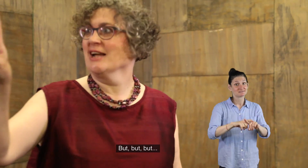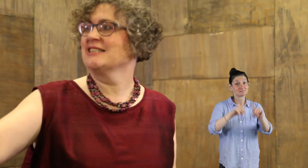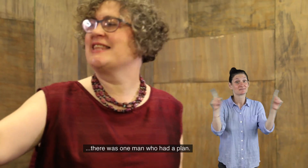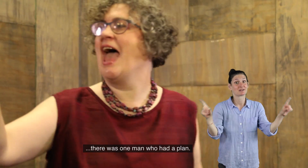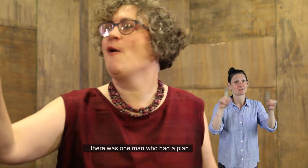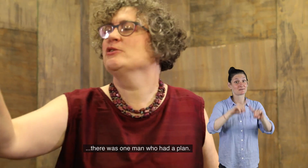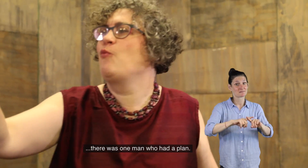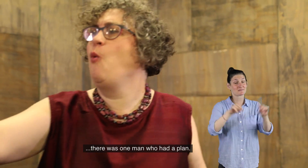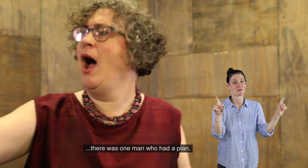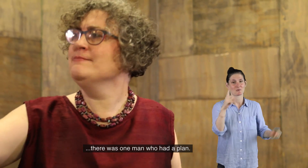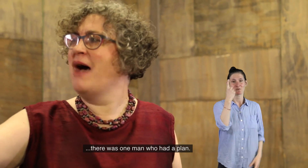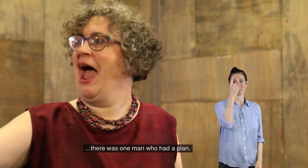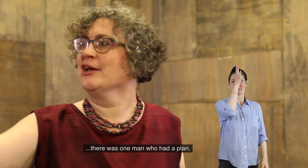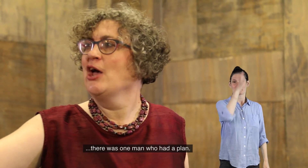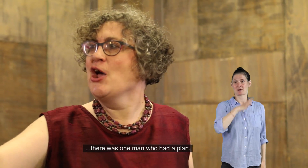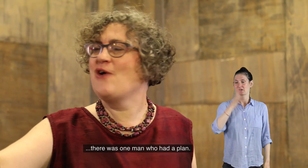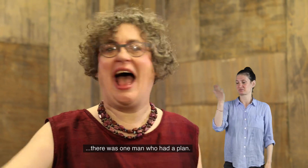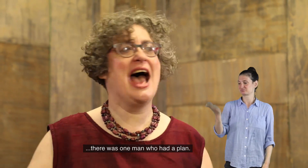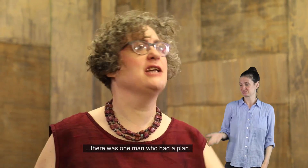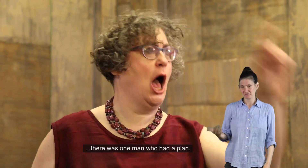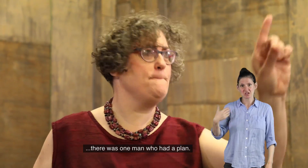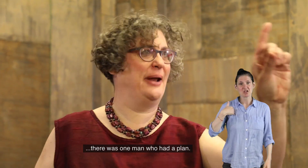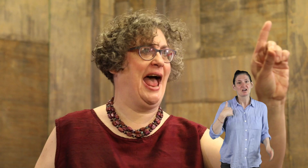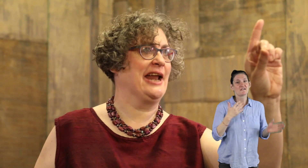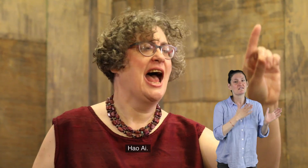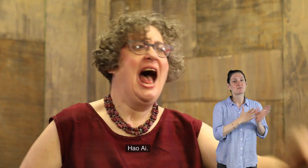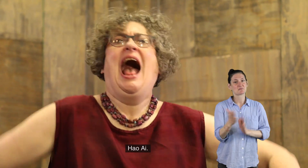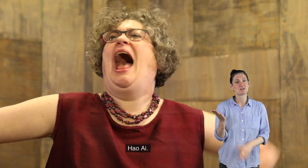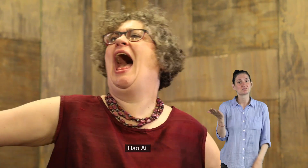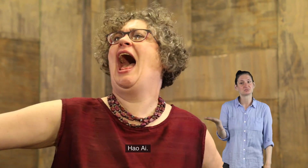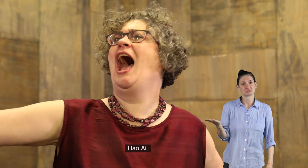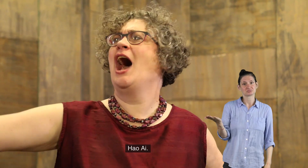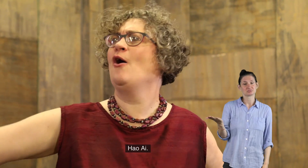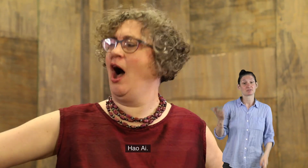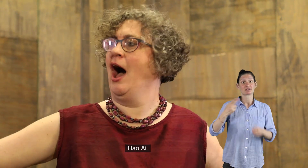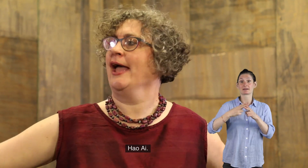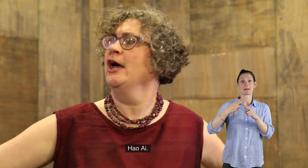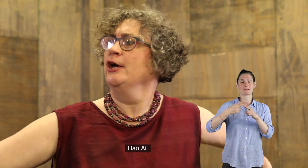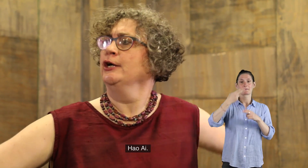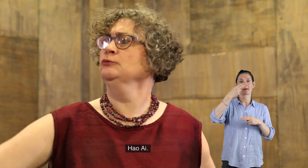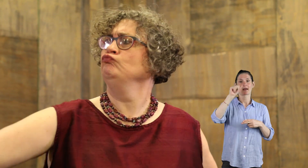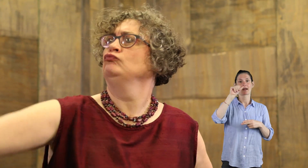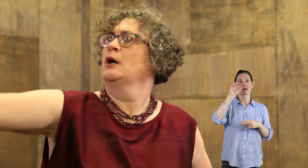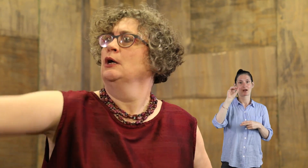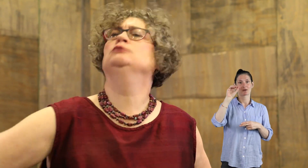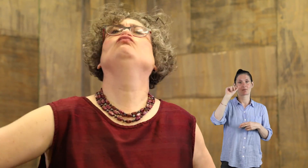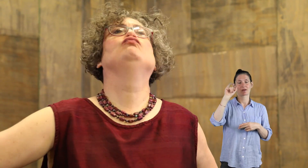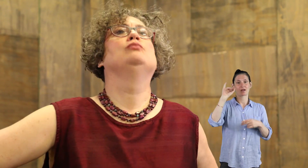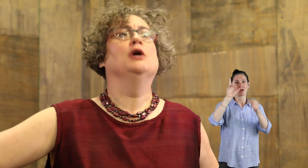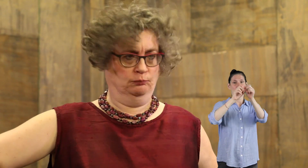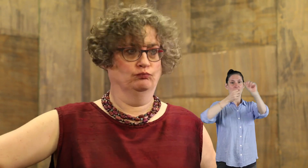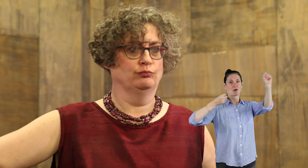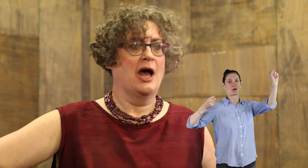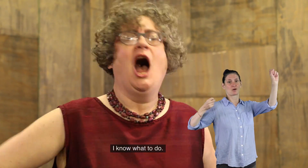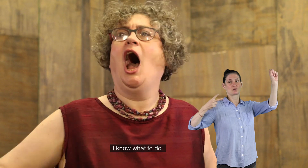but, there was one man who had a plan. How I, hum, hum,